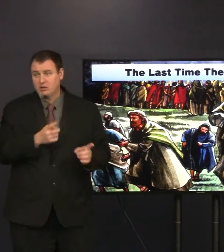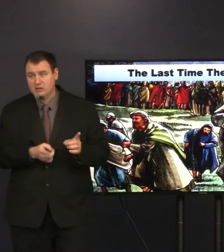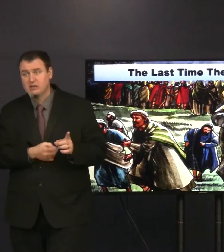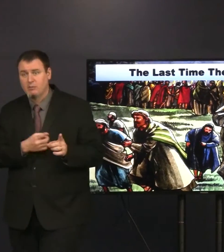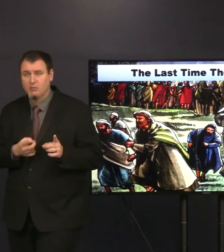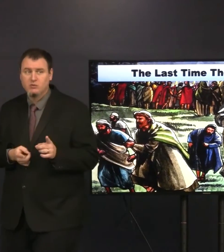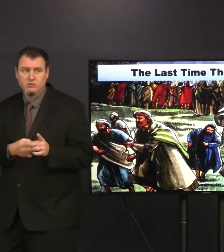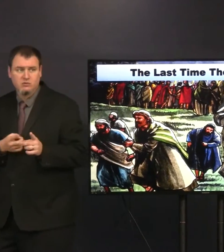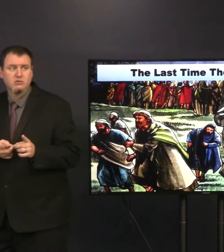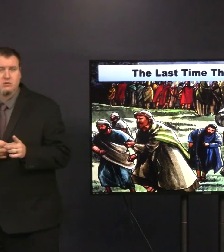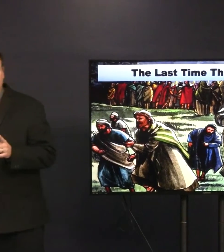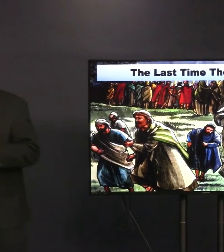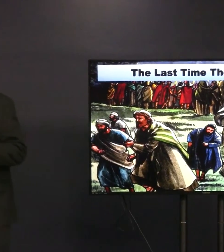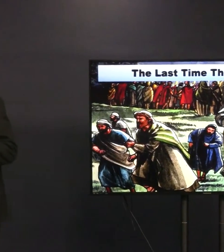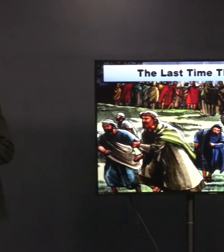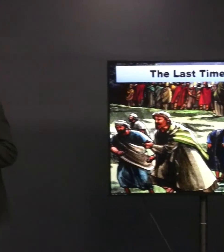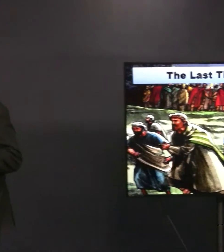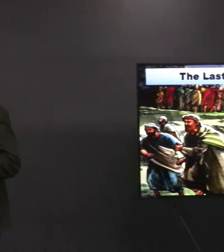Who are these? The disciples.